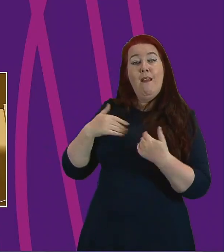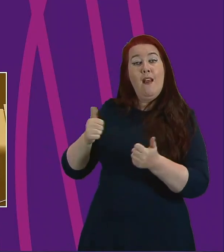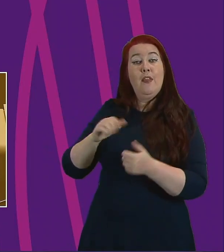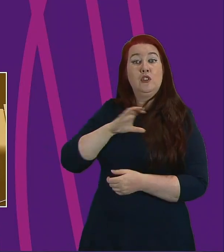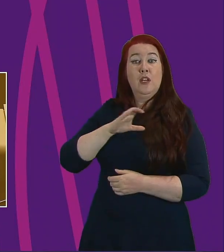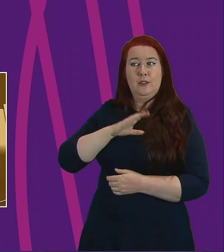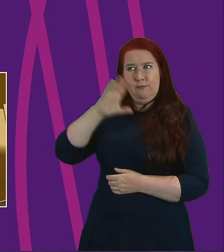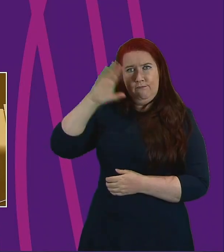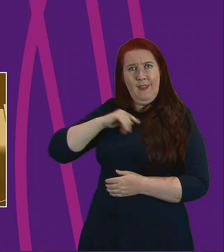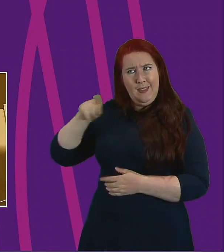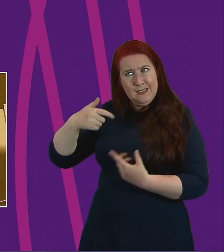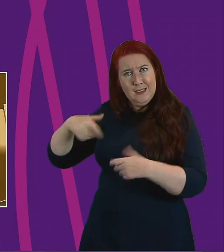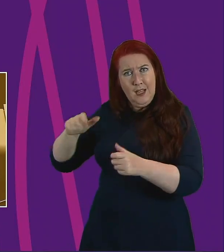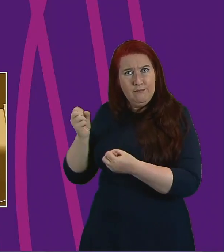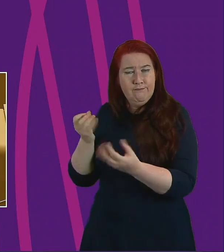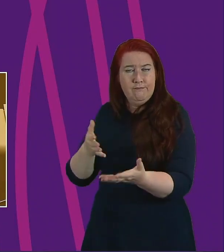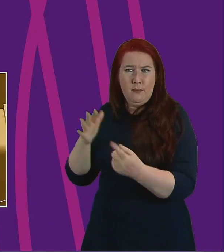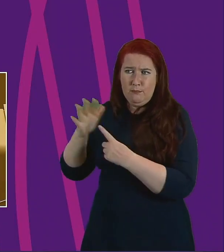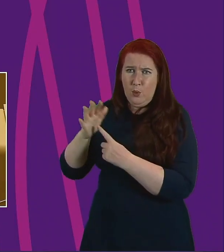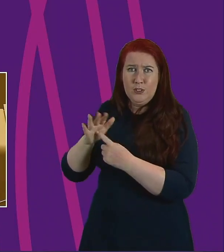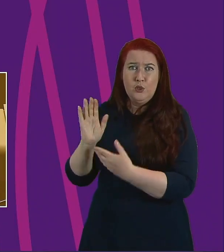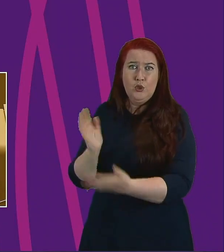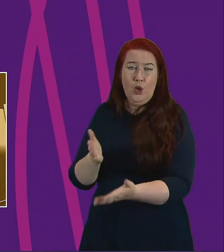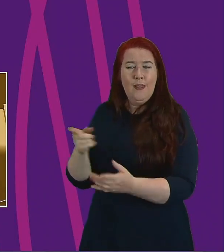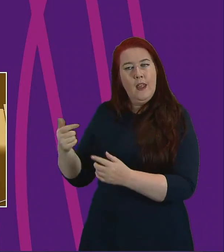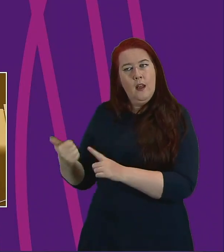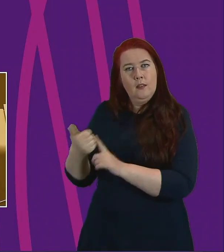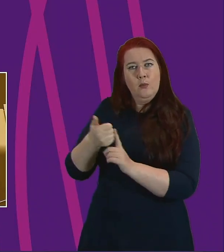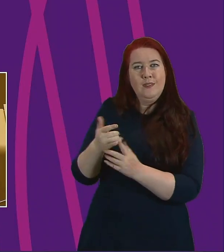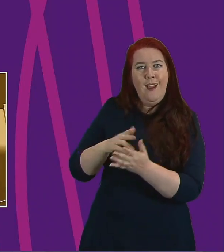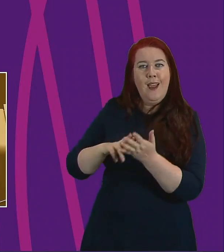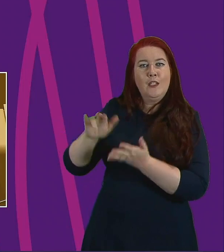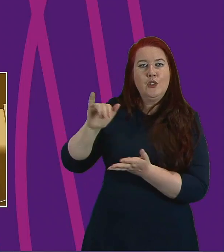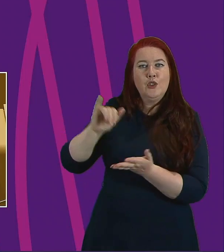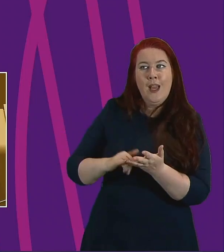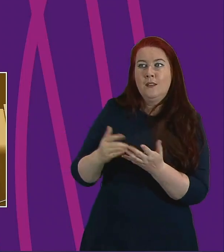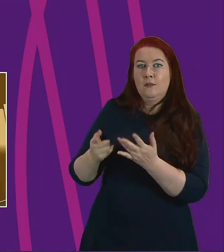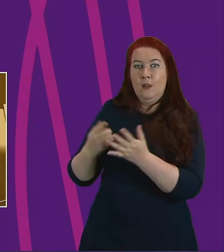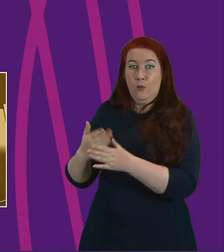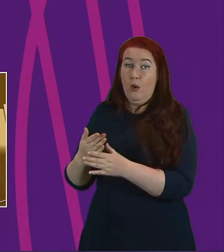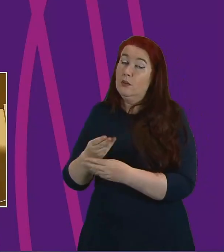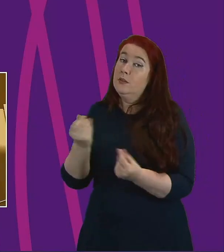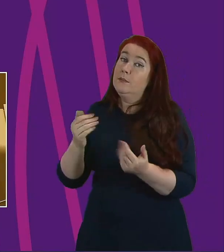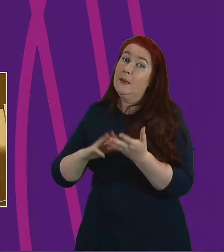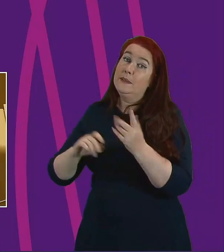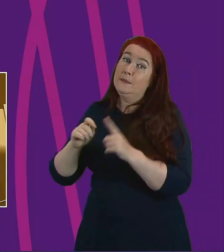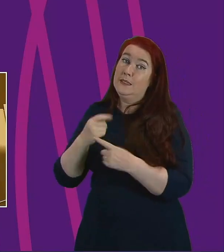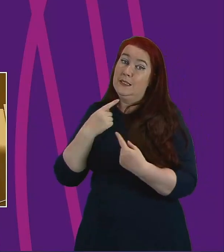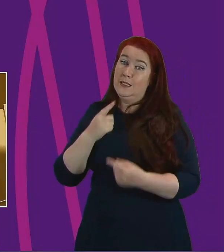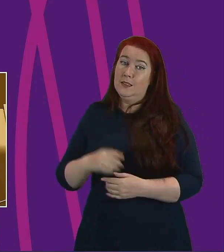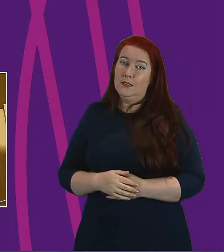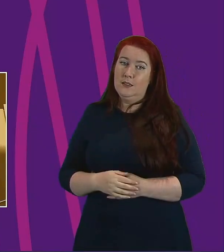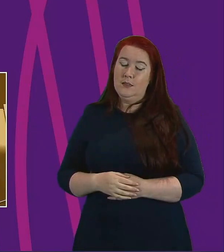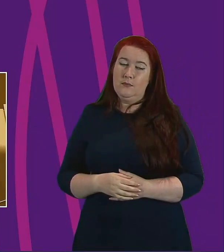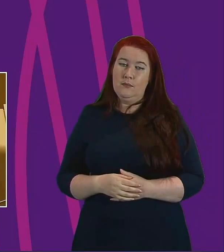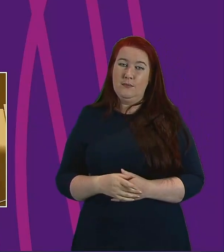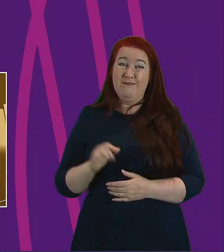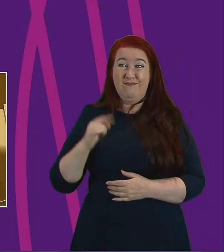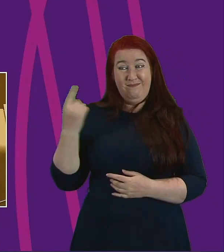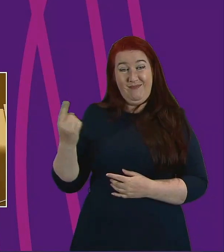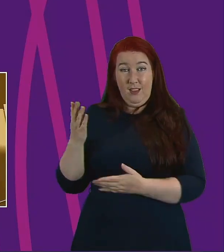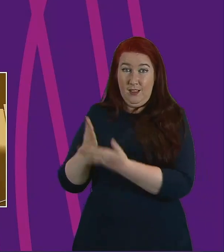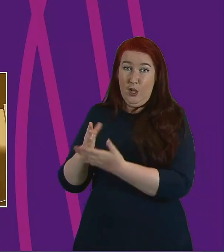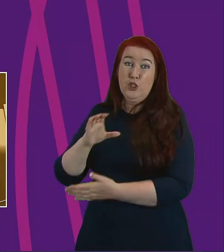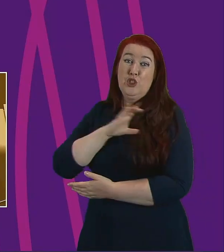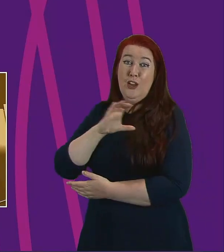essential services that support and complement the work of the NHS and a few members have mentioned this. But as charities they are facing huge